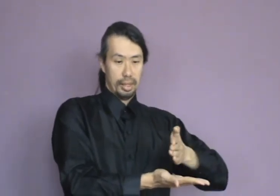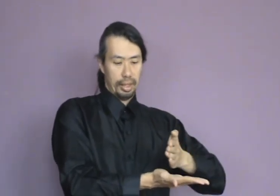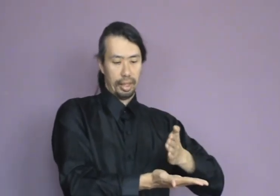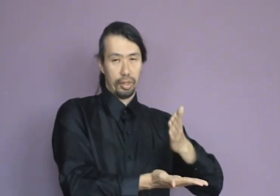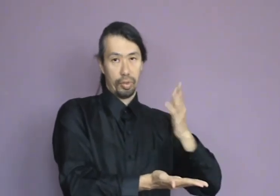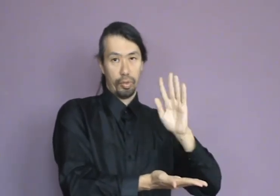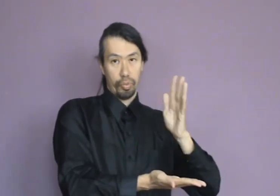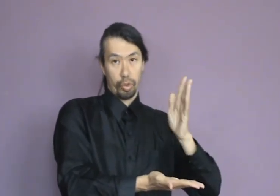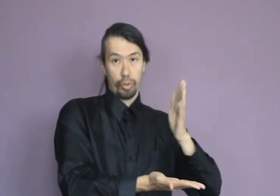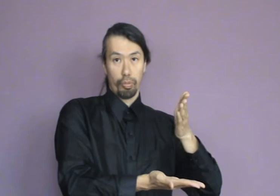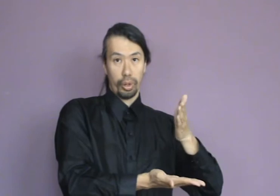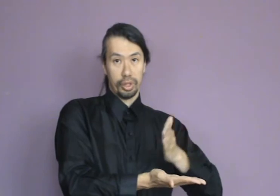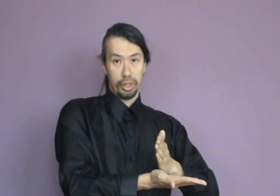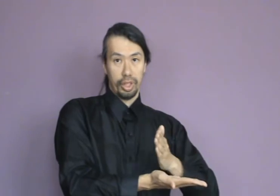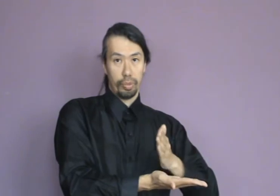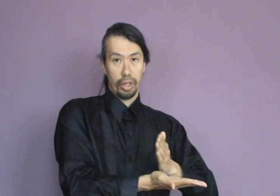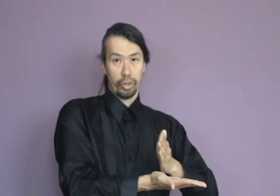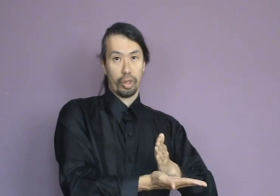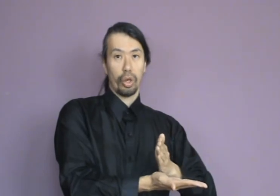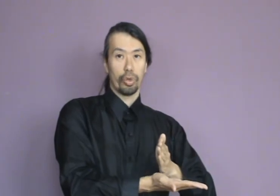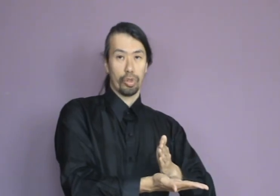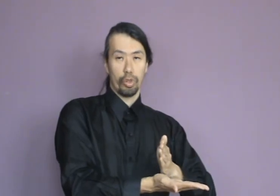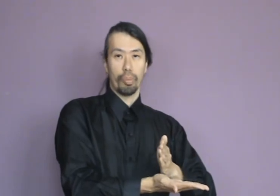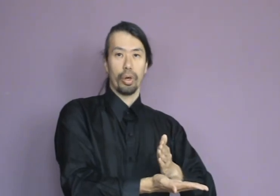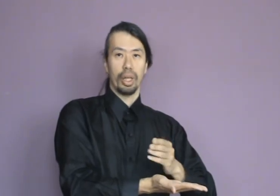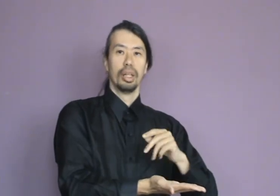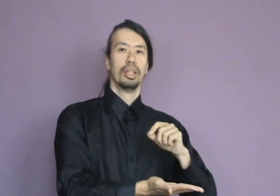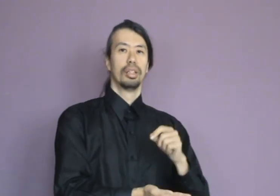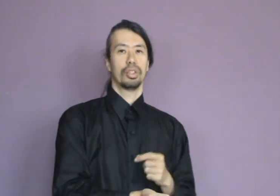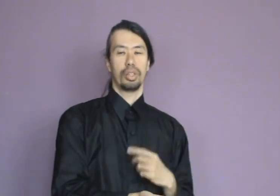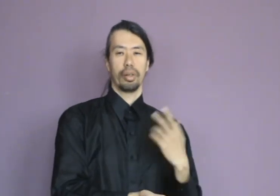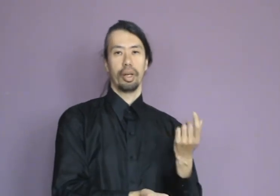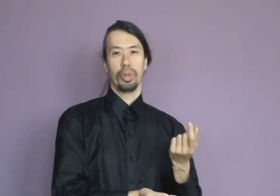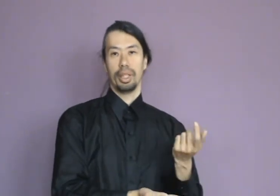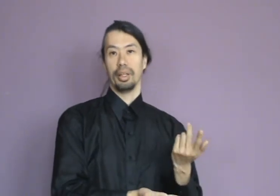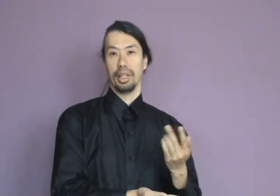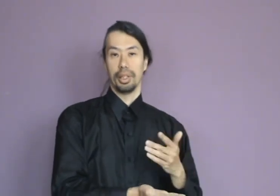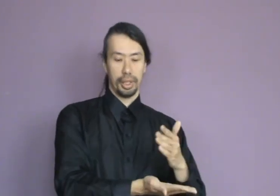And to move blockages you need to be a lot closer to the body. So generally within an inch.